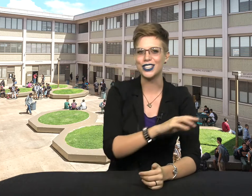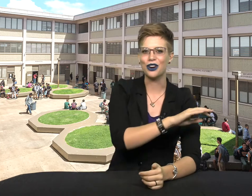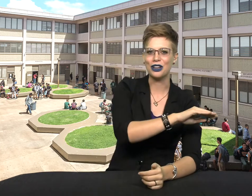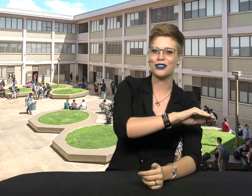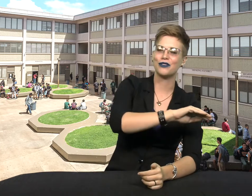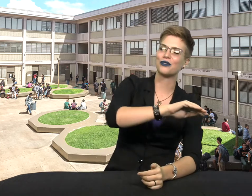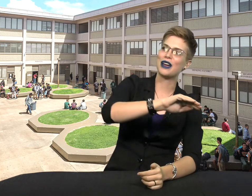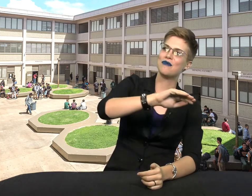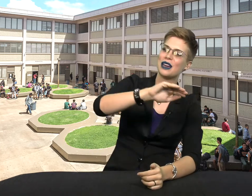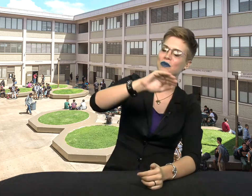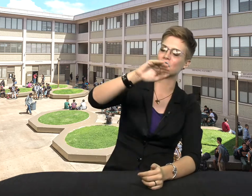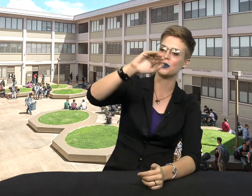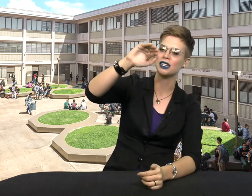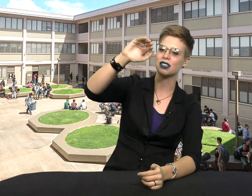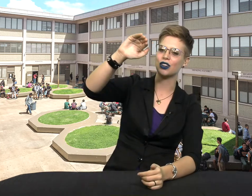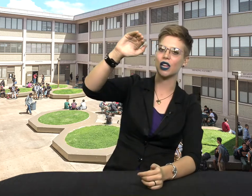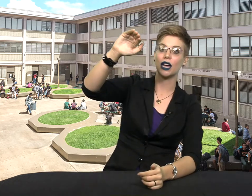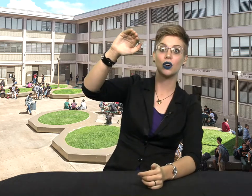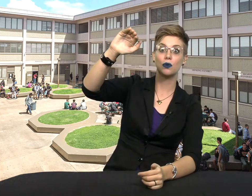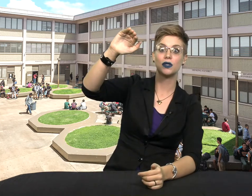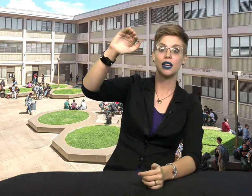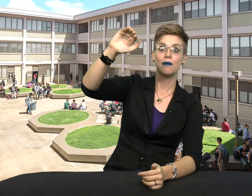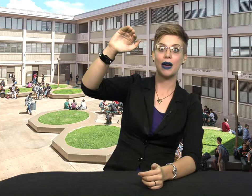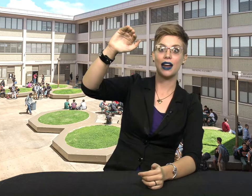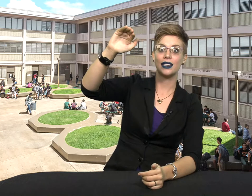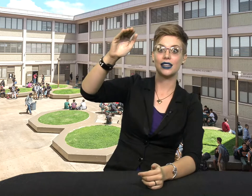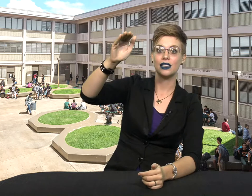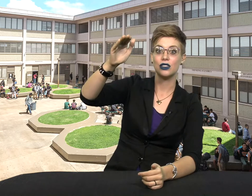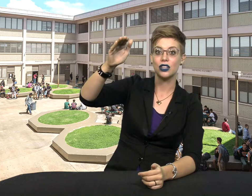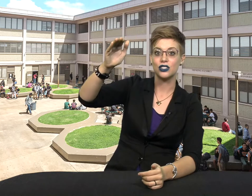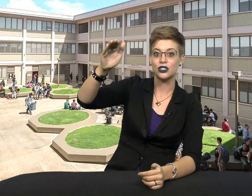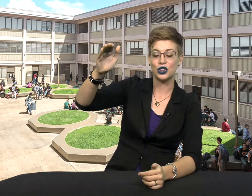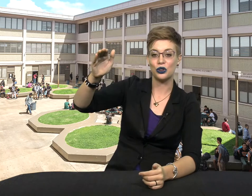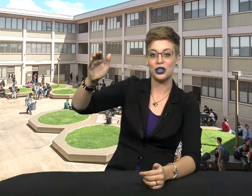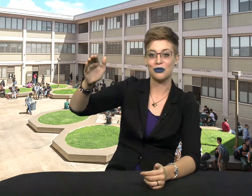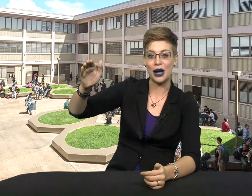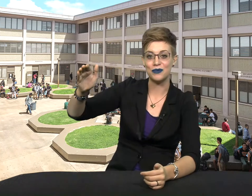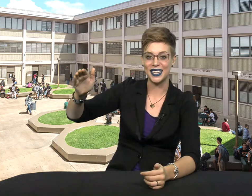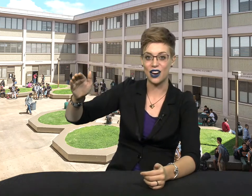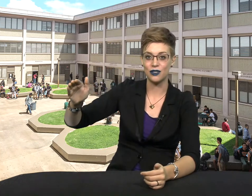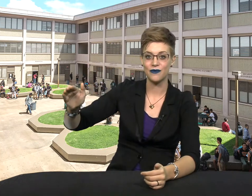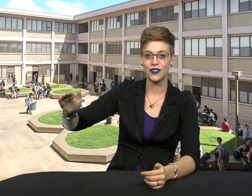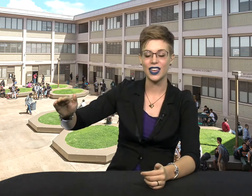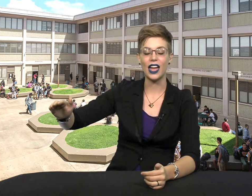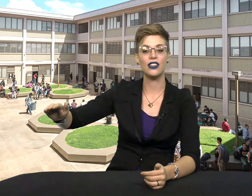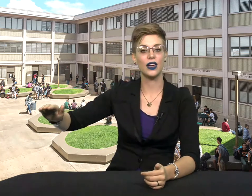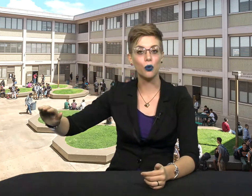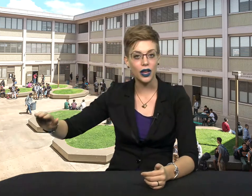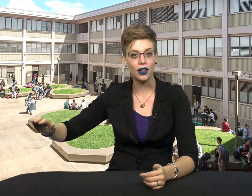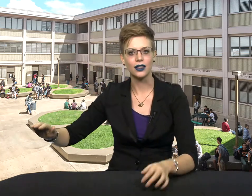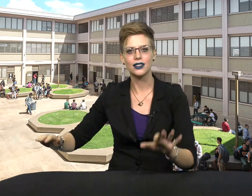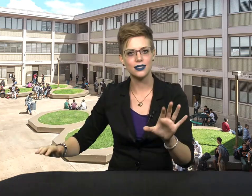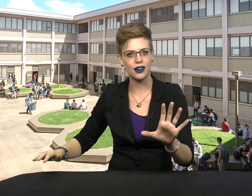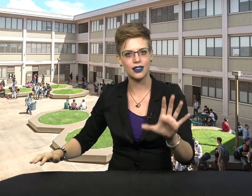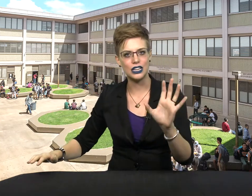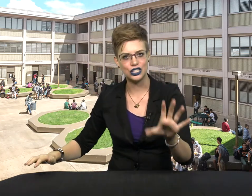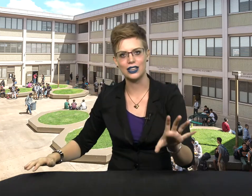so even if you're ramping up in your building, then you're like, oops, bad idea. You can just slowly ramp down and they will subtly, gently